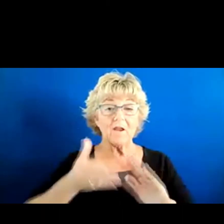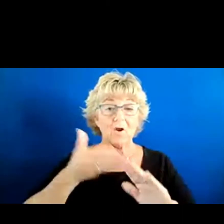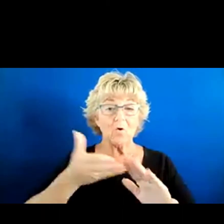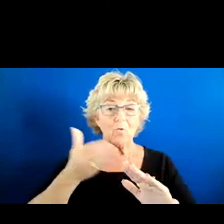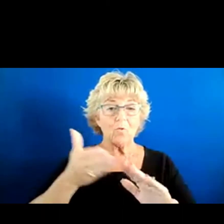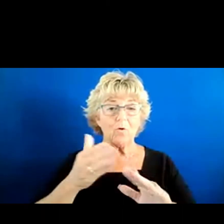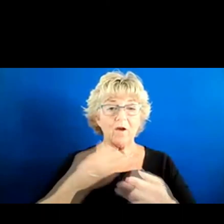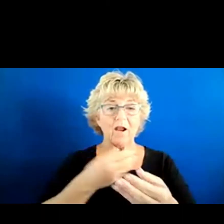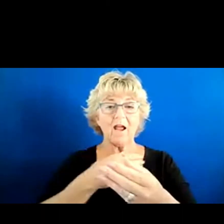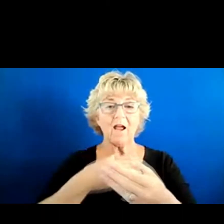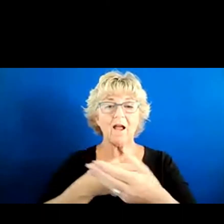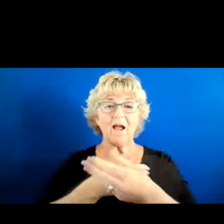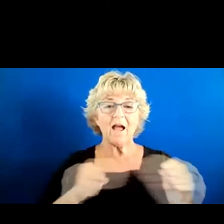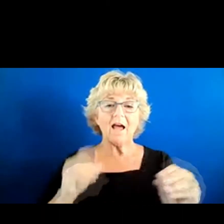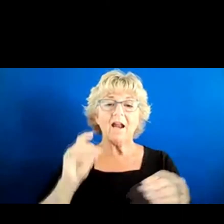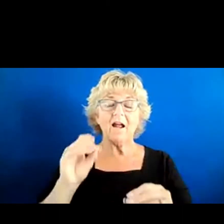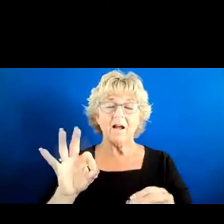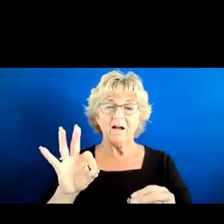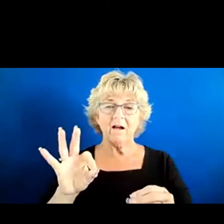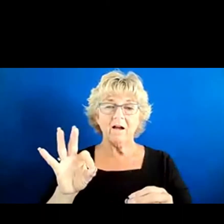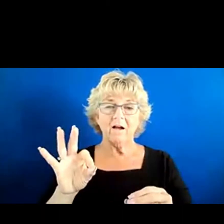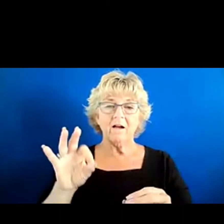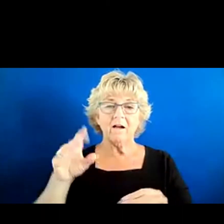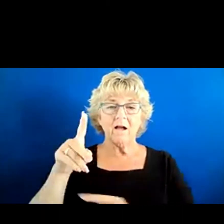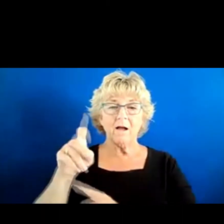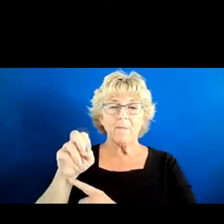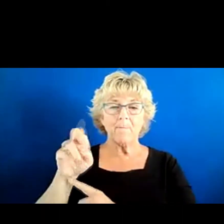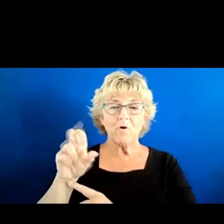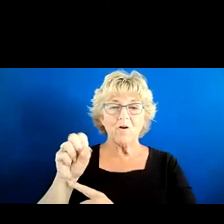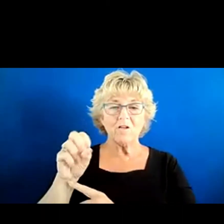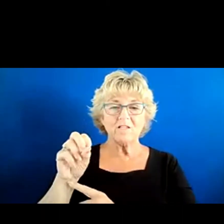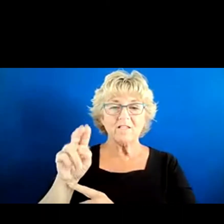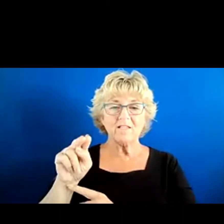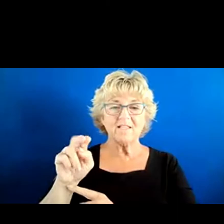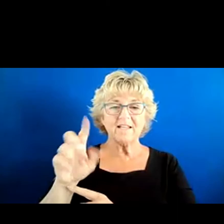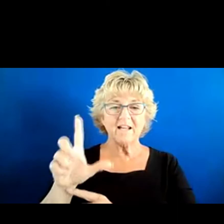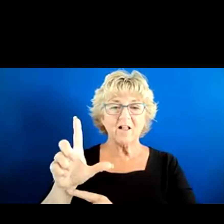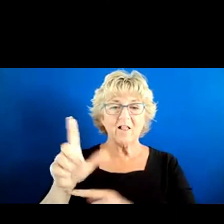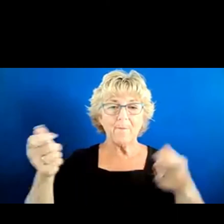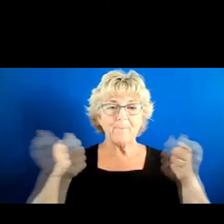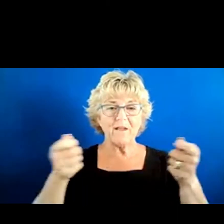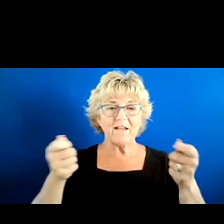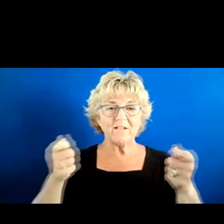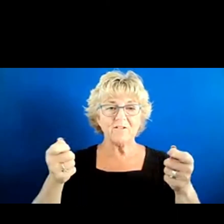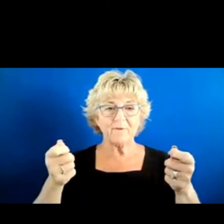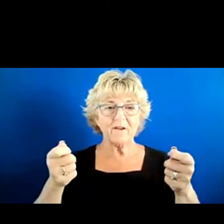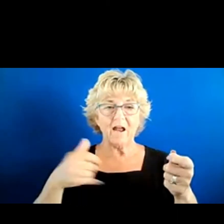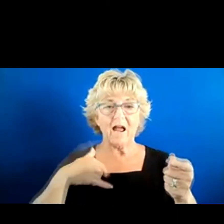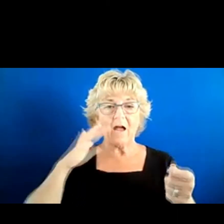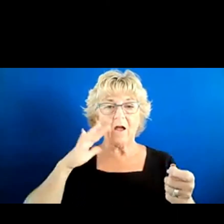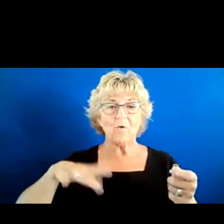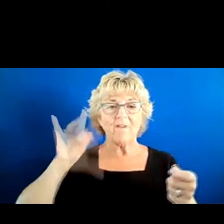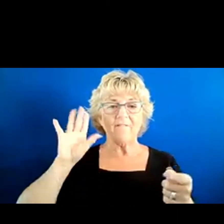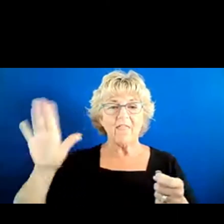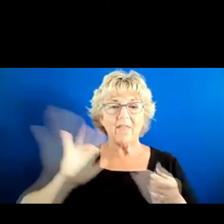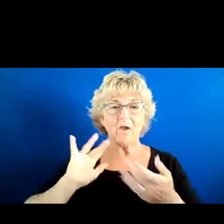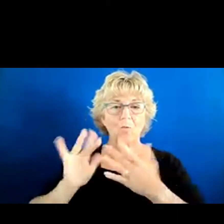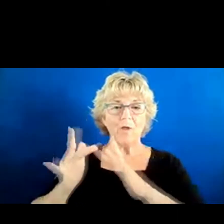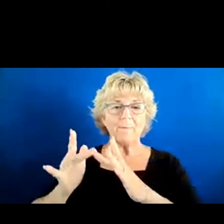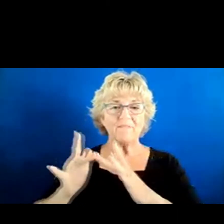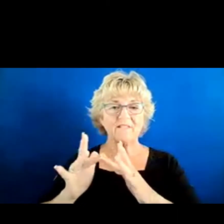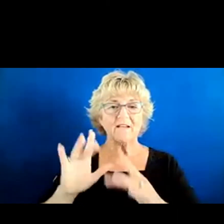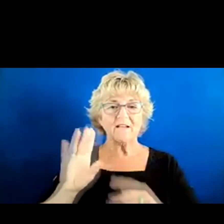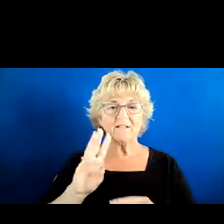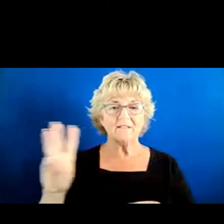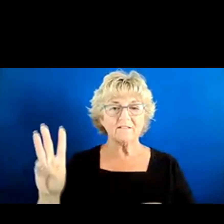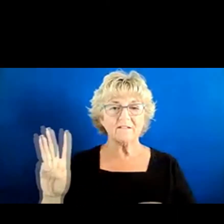the Office of Personnel Management at the federal level, so I'll find a website that describes it and post